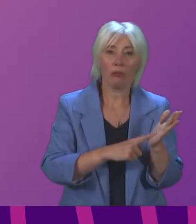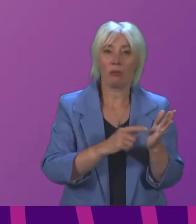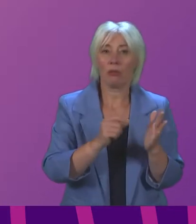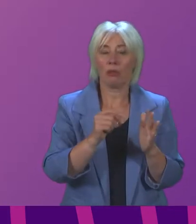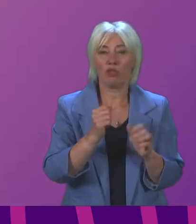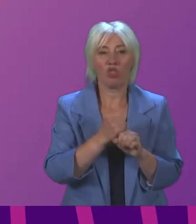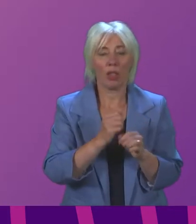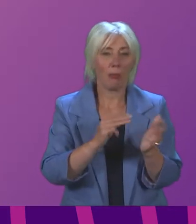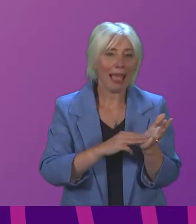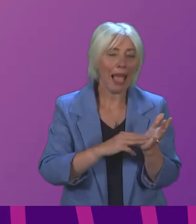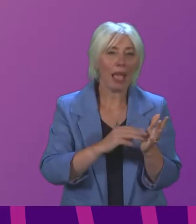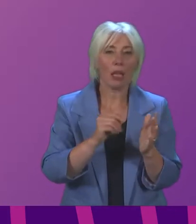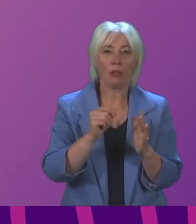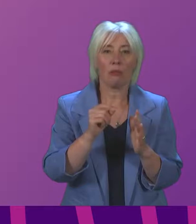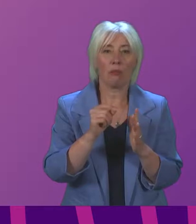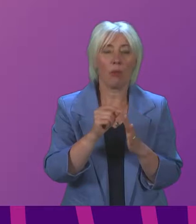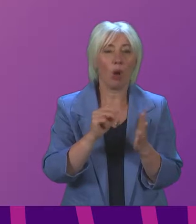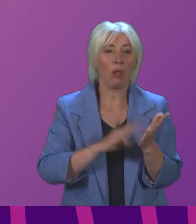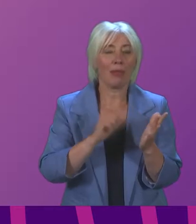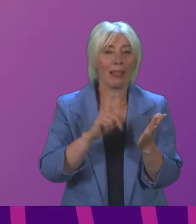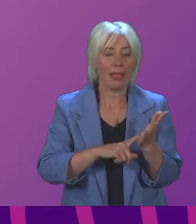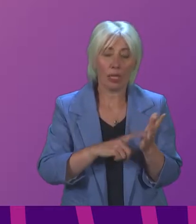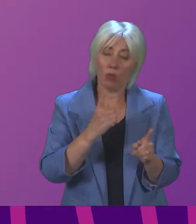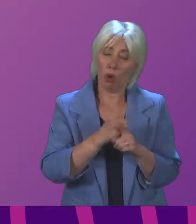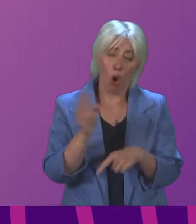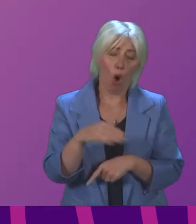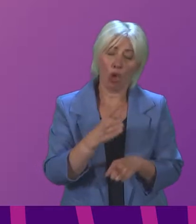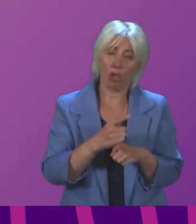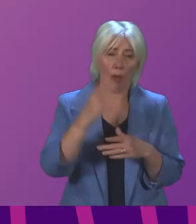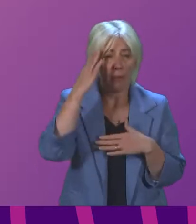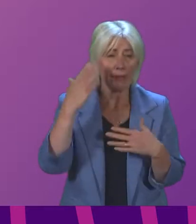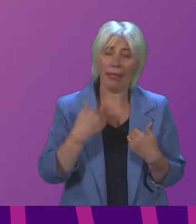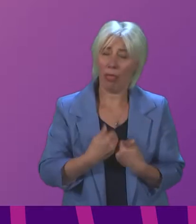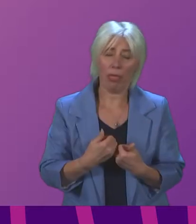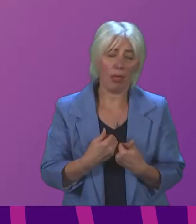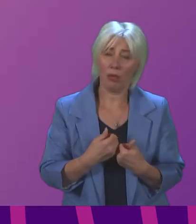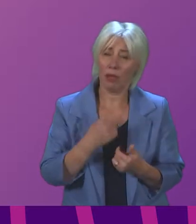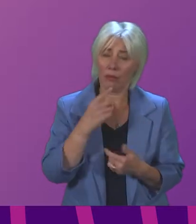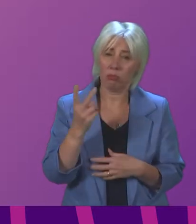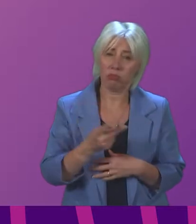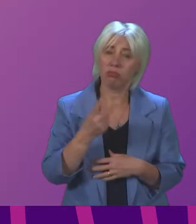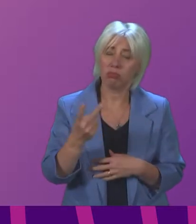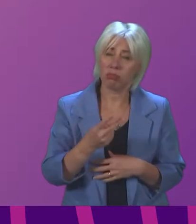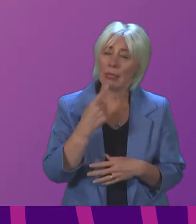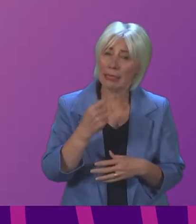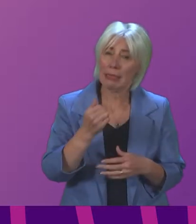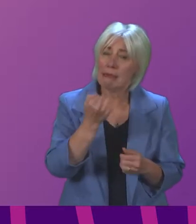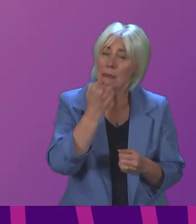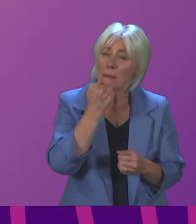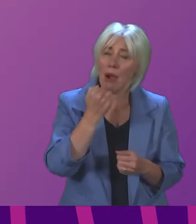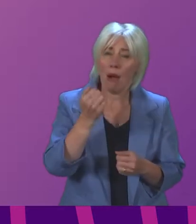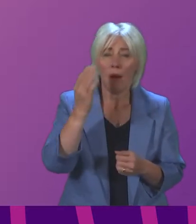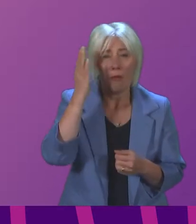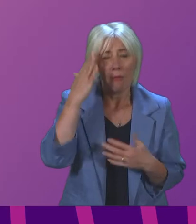Mackay talked about the issue of mental health which is too often forgotten and how we have seen this concern about a rise in mental health